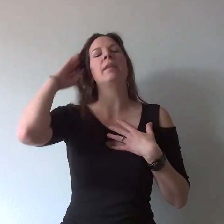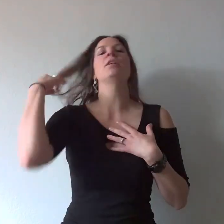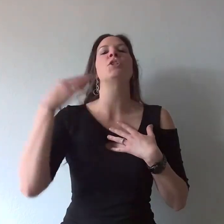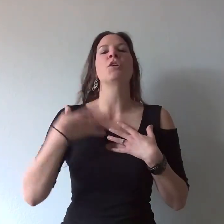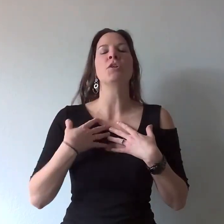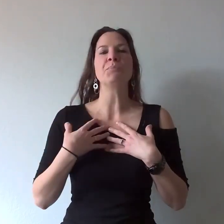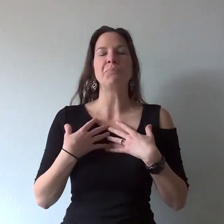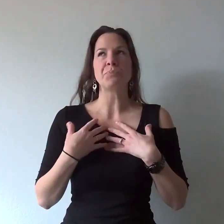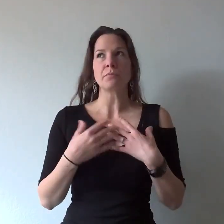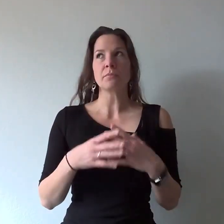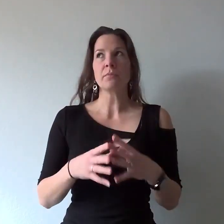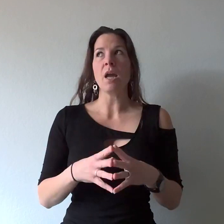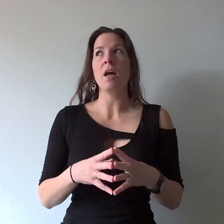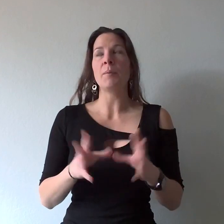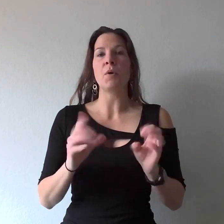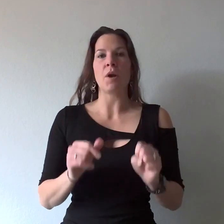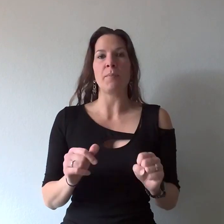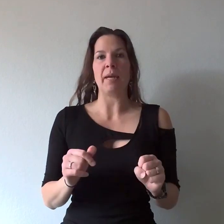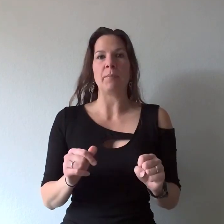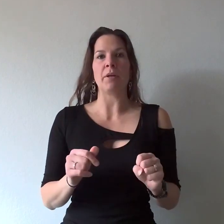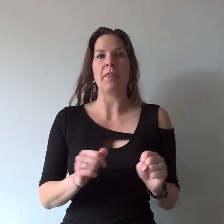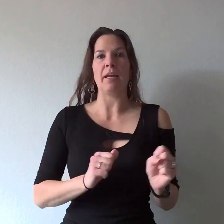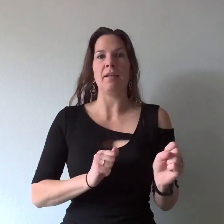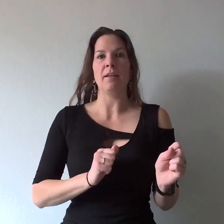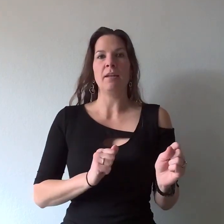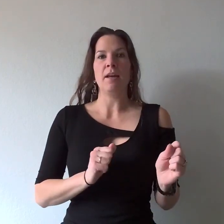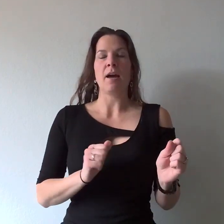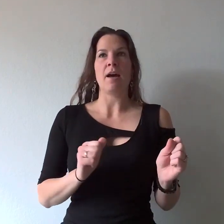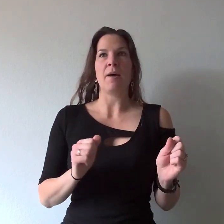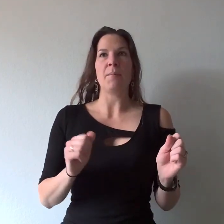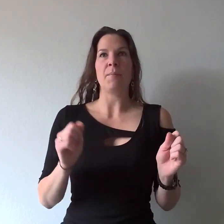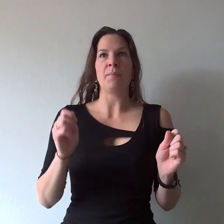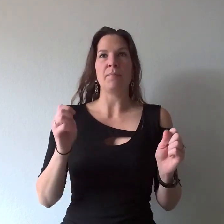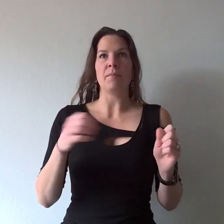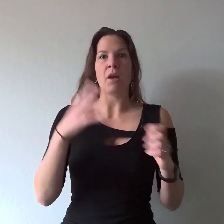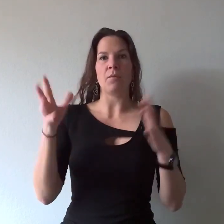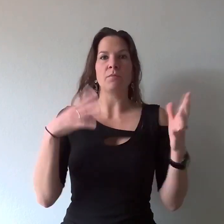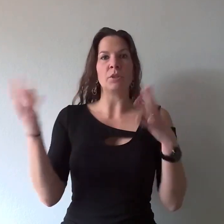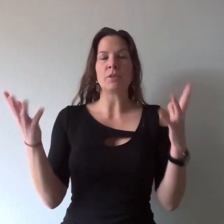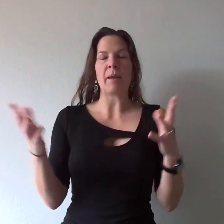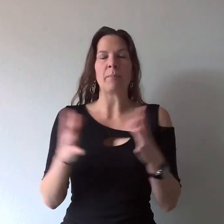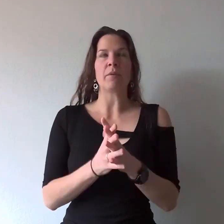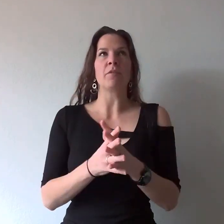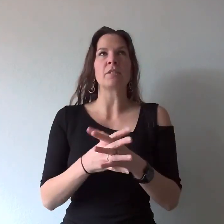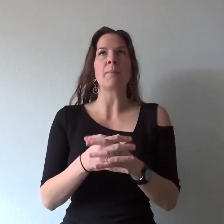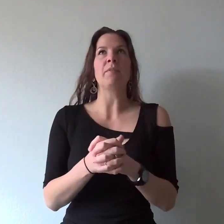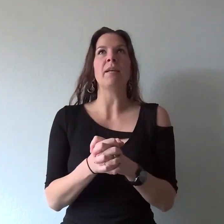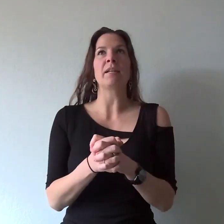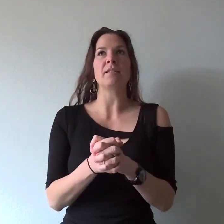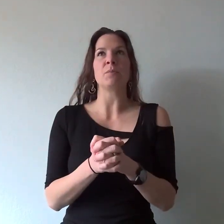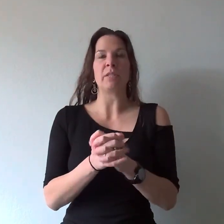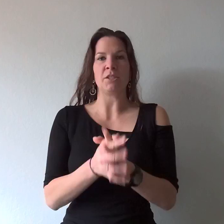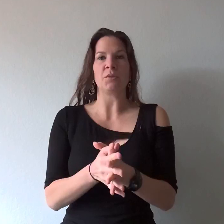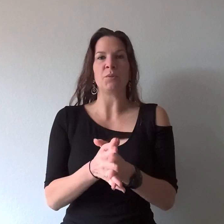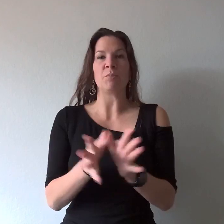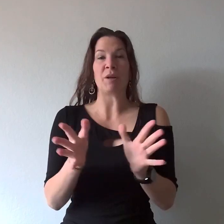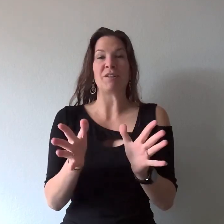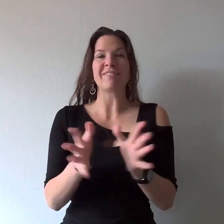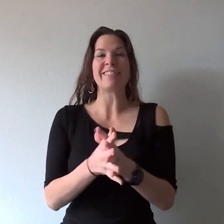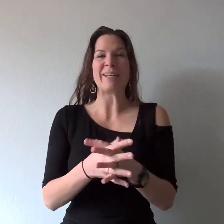a journal or on paper that you know loose paper for some of it because we do burn some